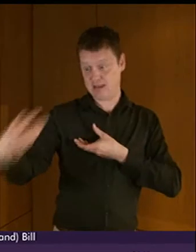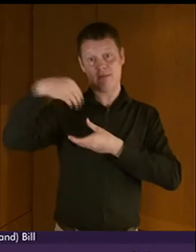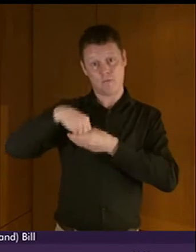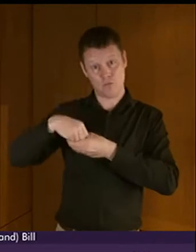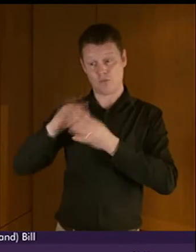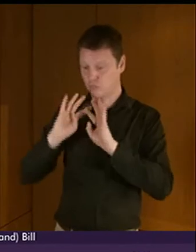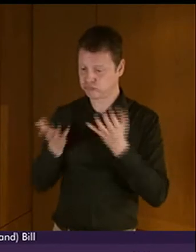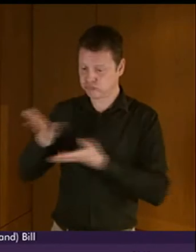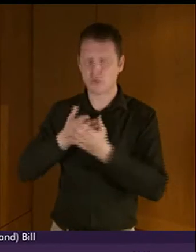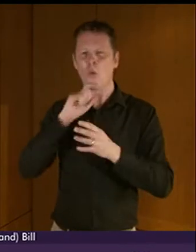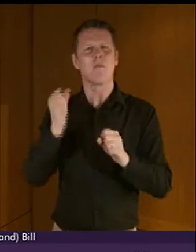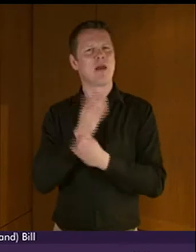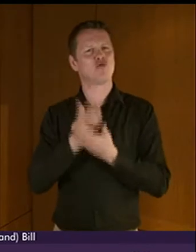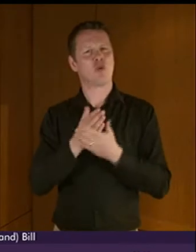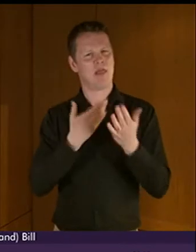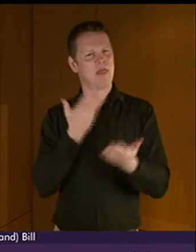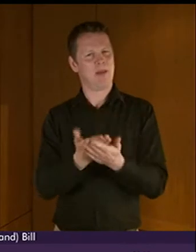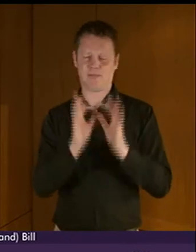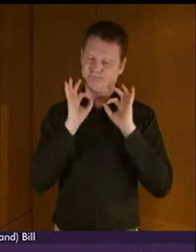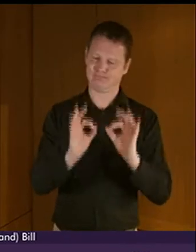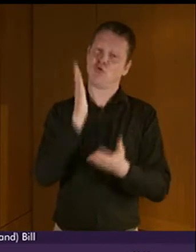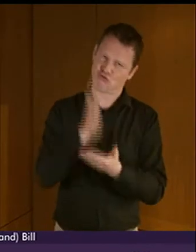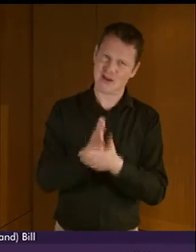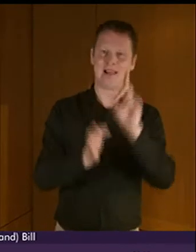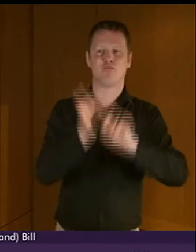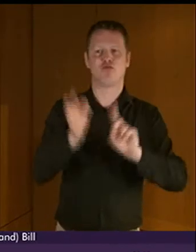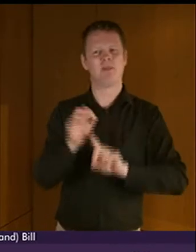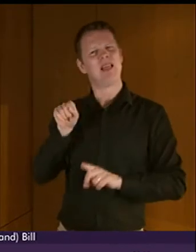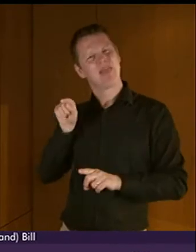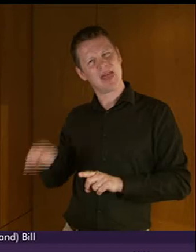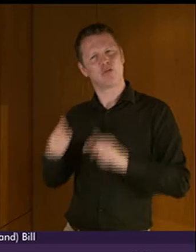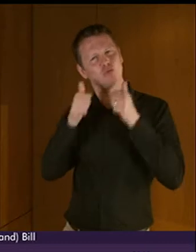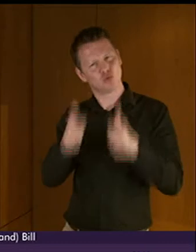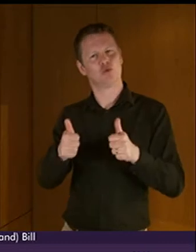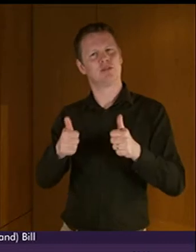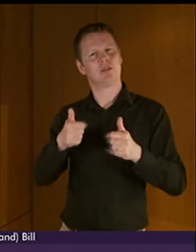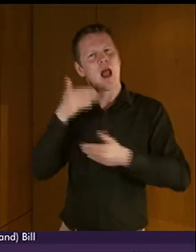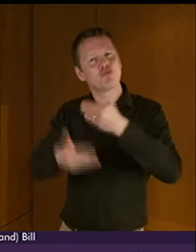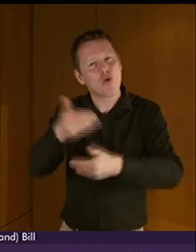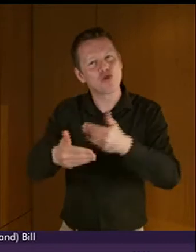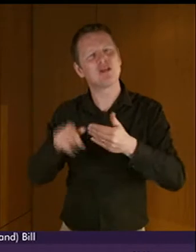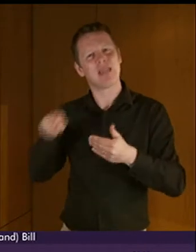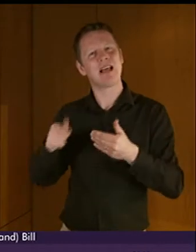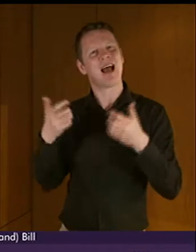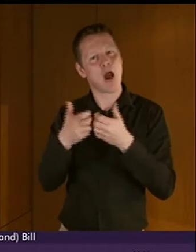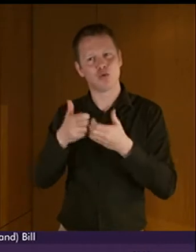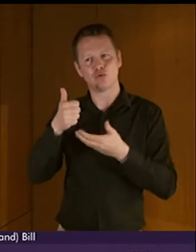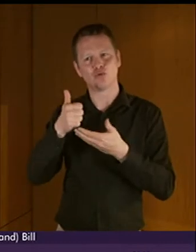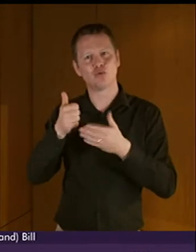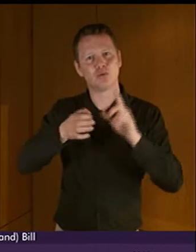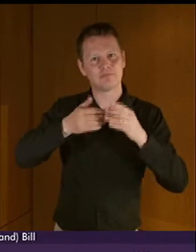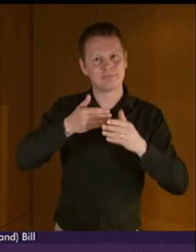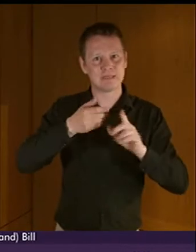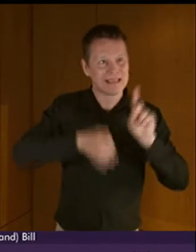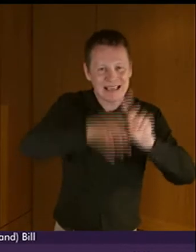improvements. Indeed, we feel that this will be a more appropriate and effective approach to supporting ongoing improvement than